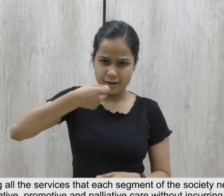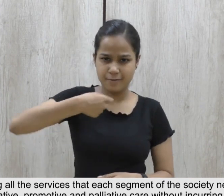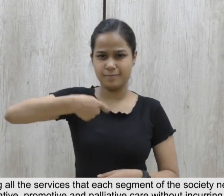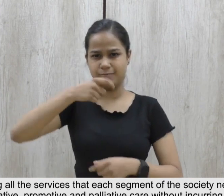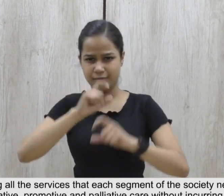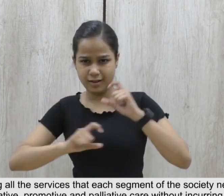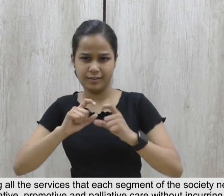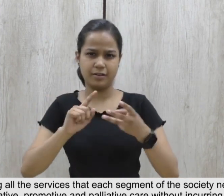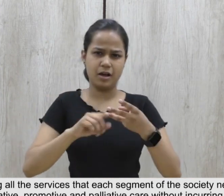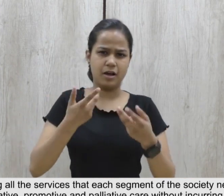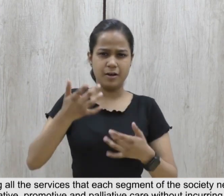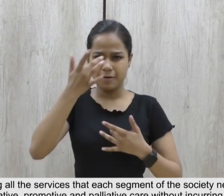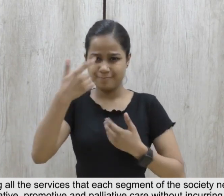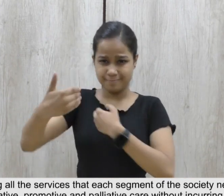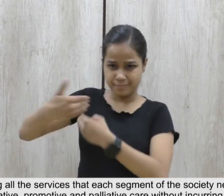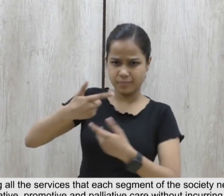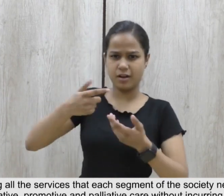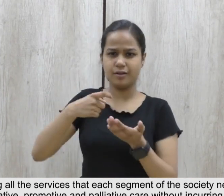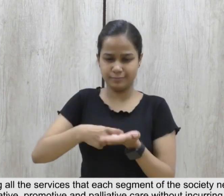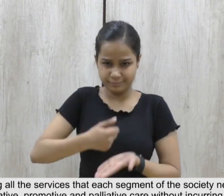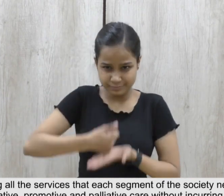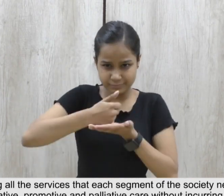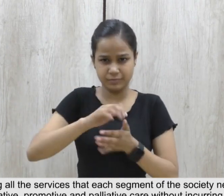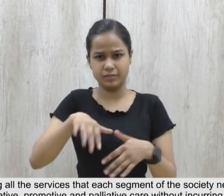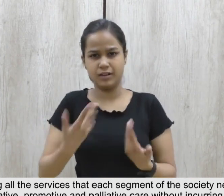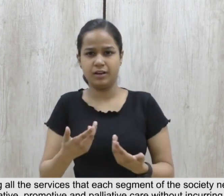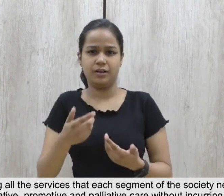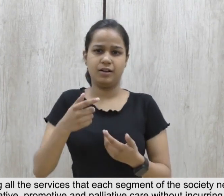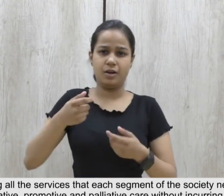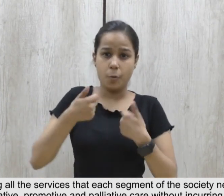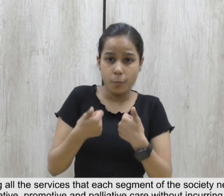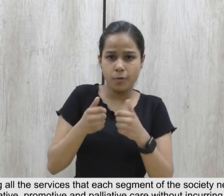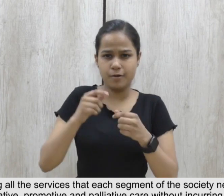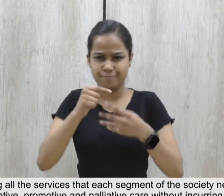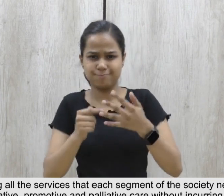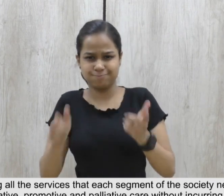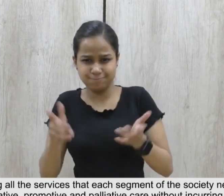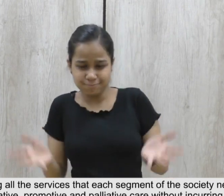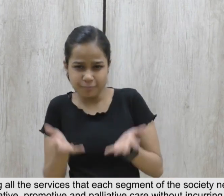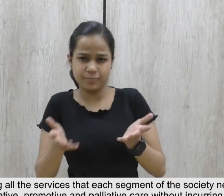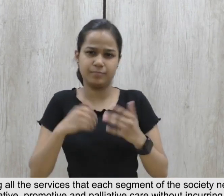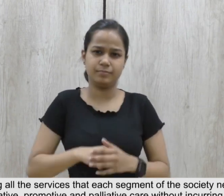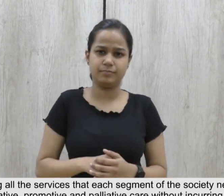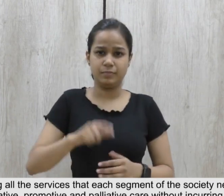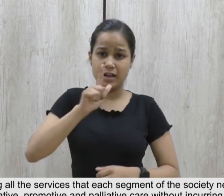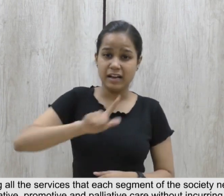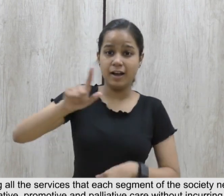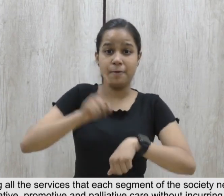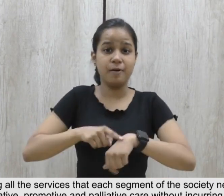Rehabilitative, Promotive and Palliative Care without incurring